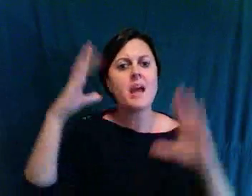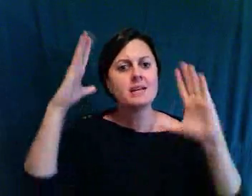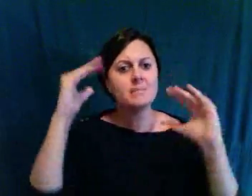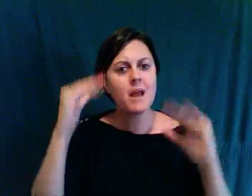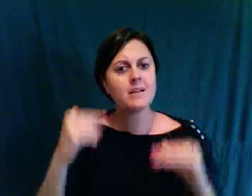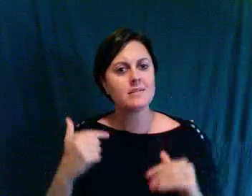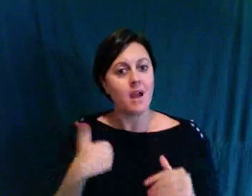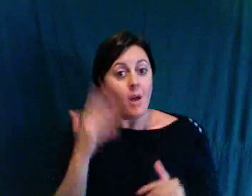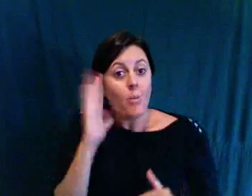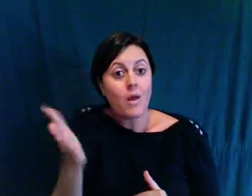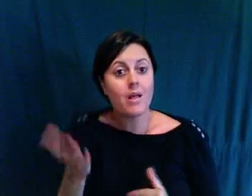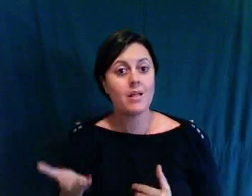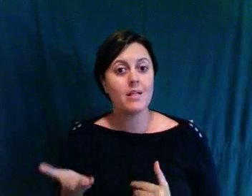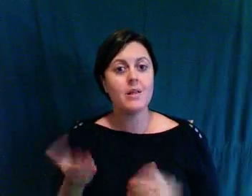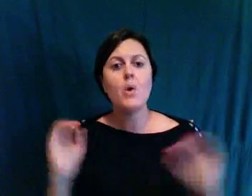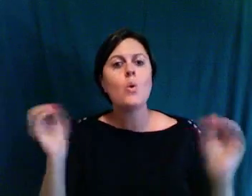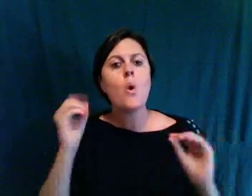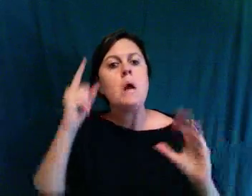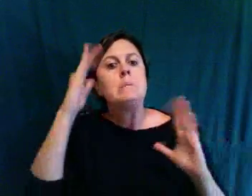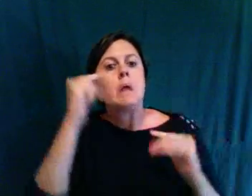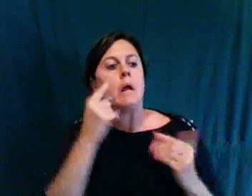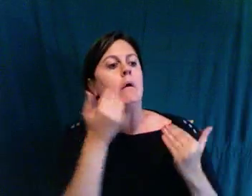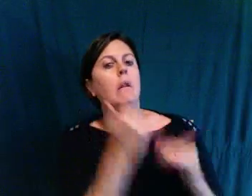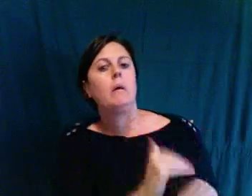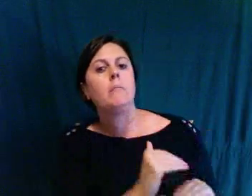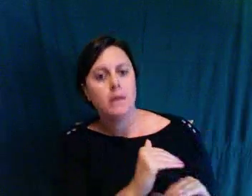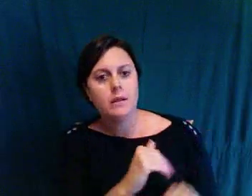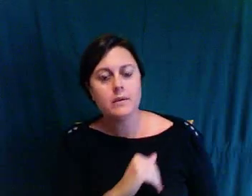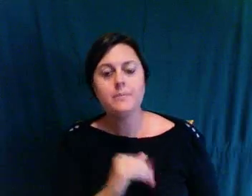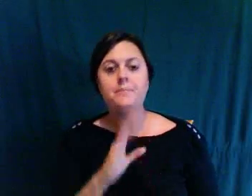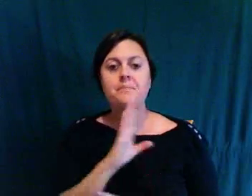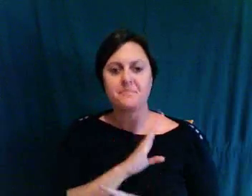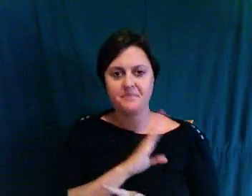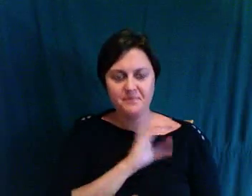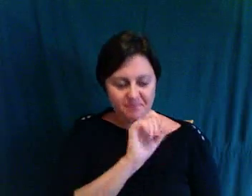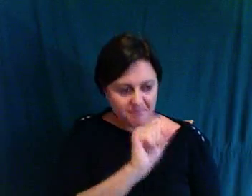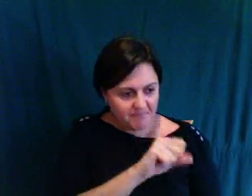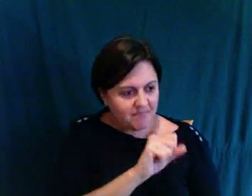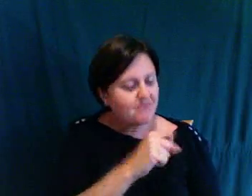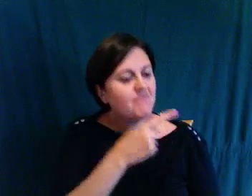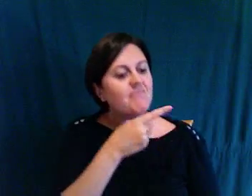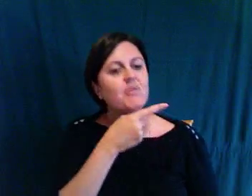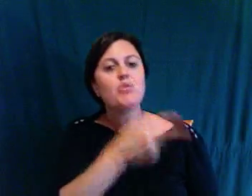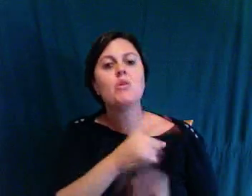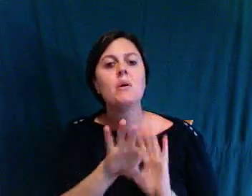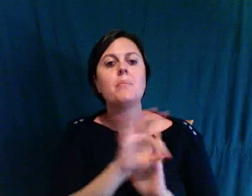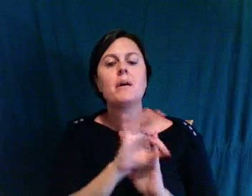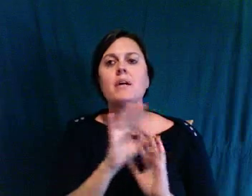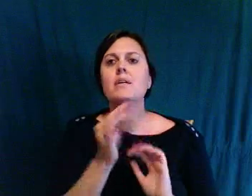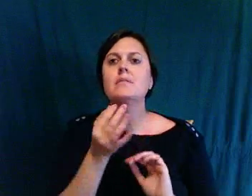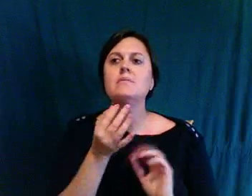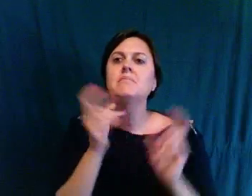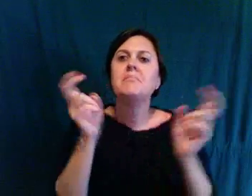going to be. Yeah, so you chose not the quote-unquote regular life, the life that society would form or